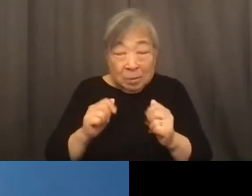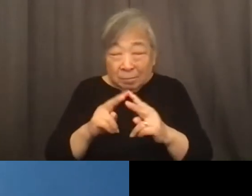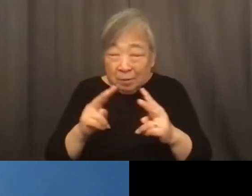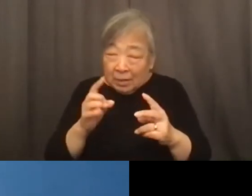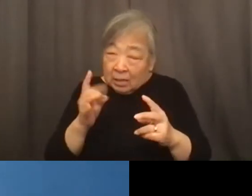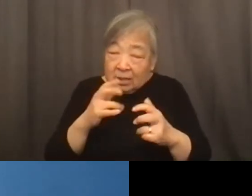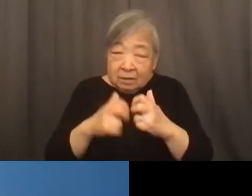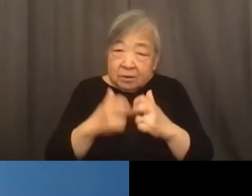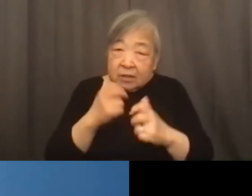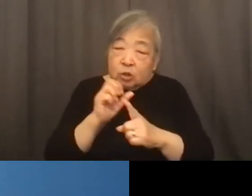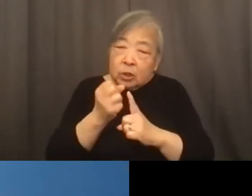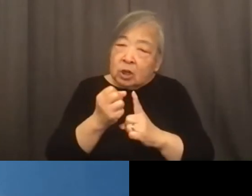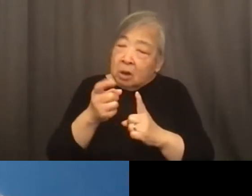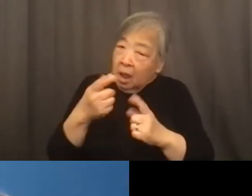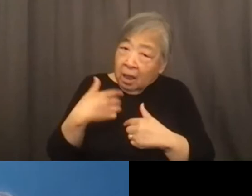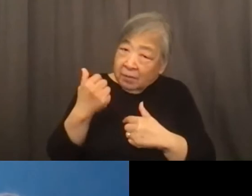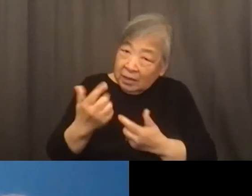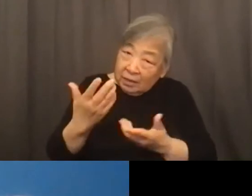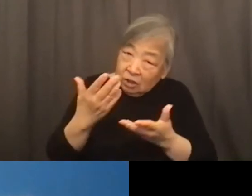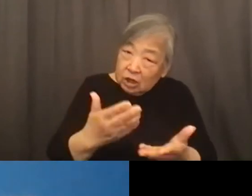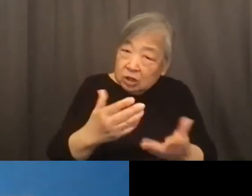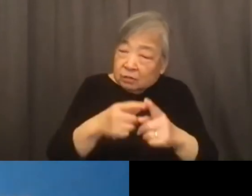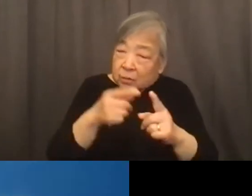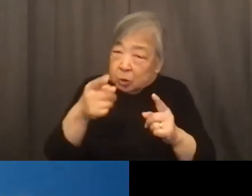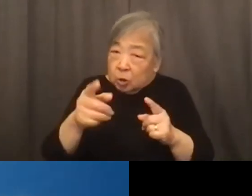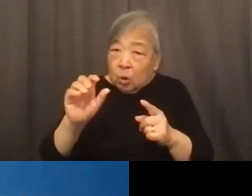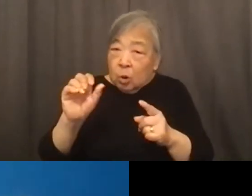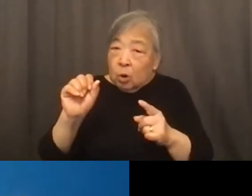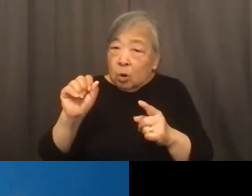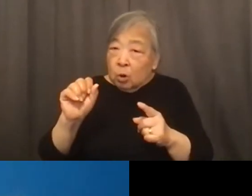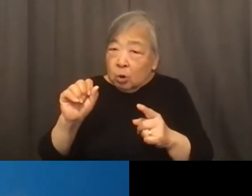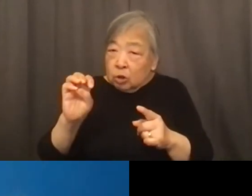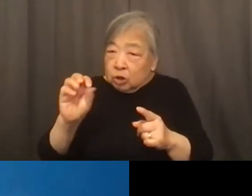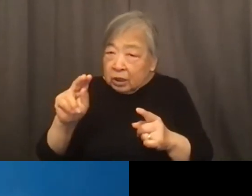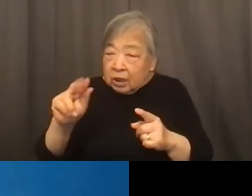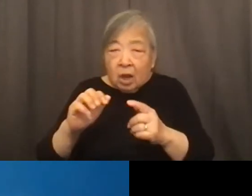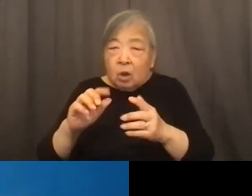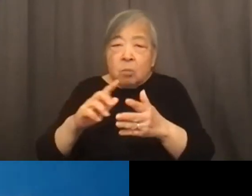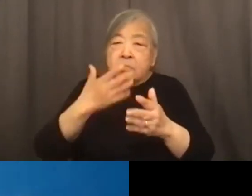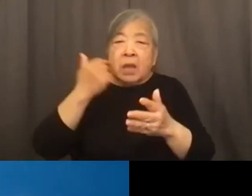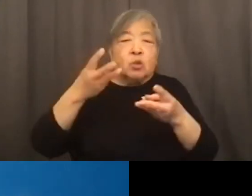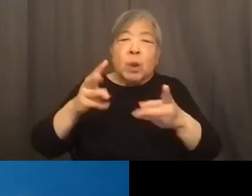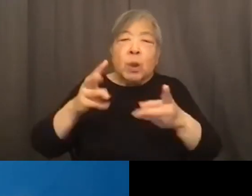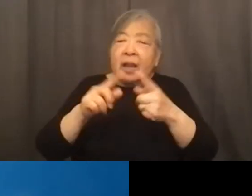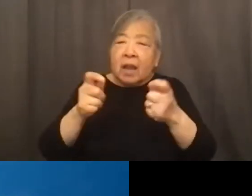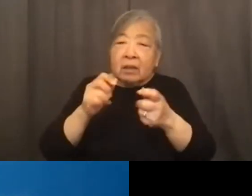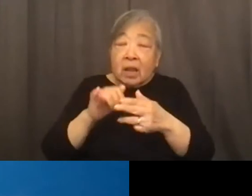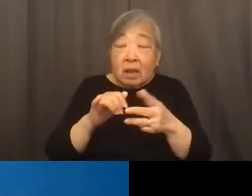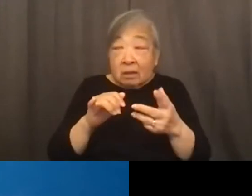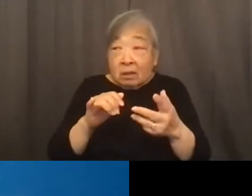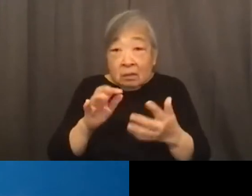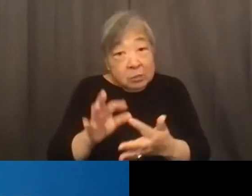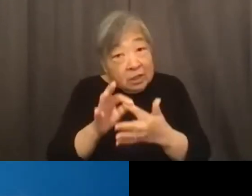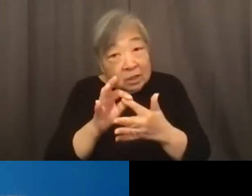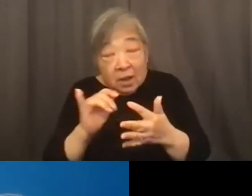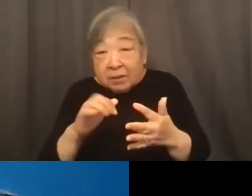any suggestions from you or Sheena about how best to handle this and especially if it's not a pattern or practice piece for